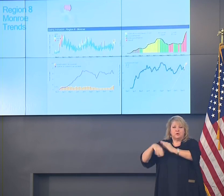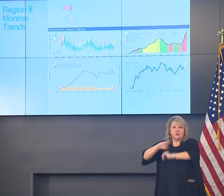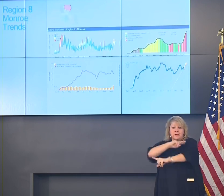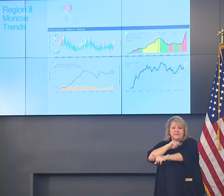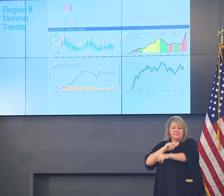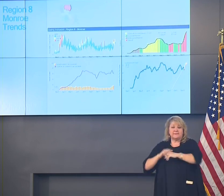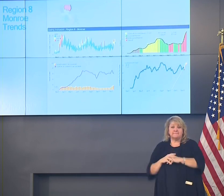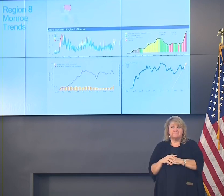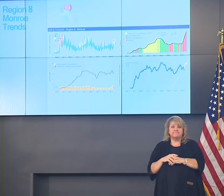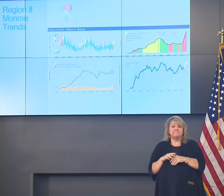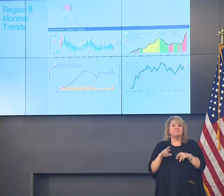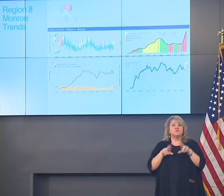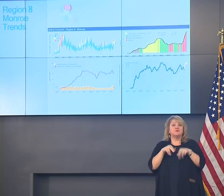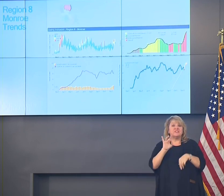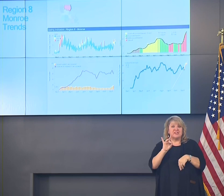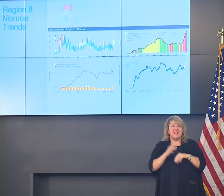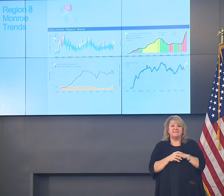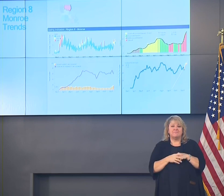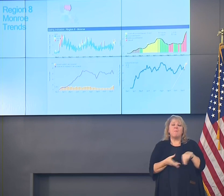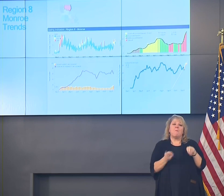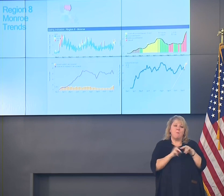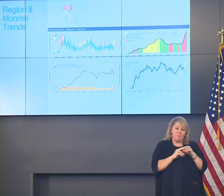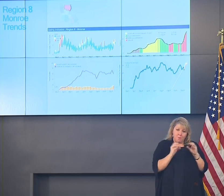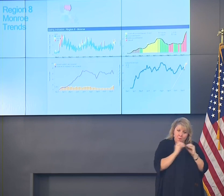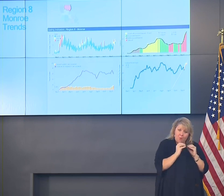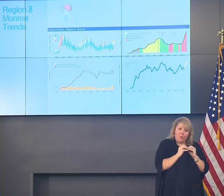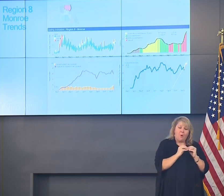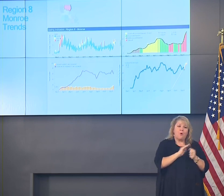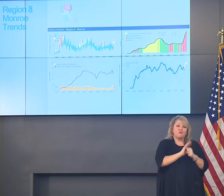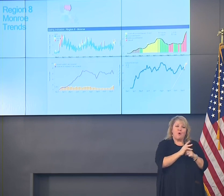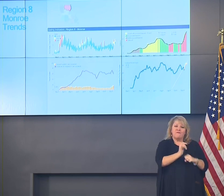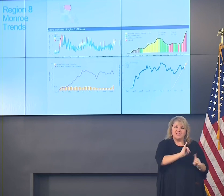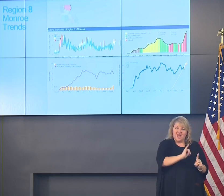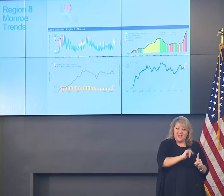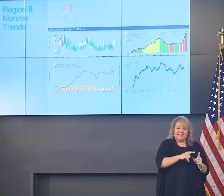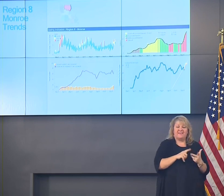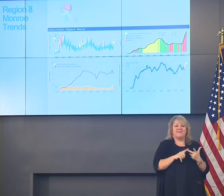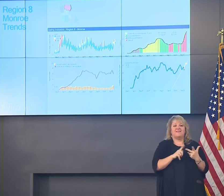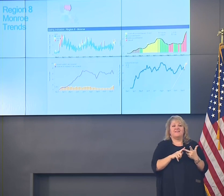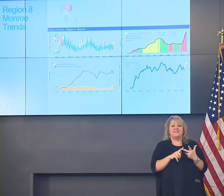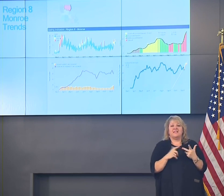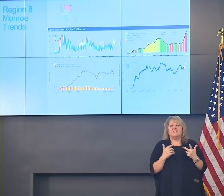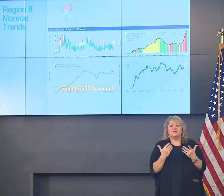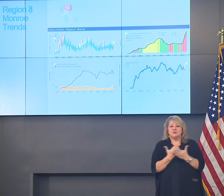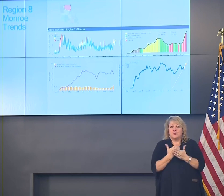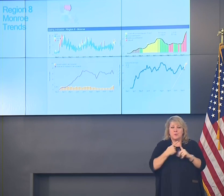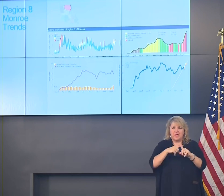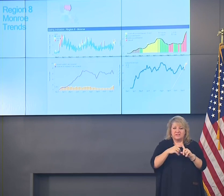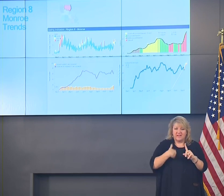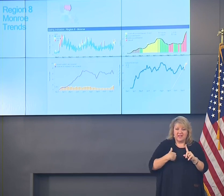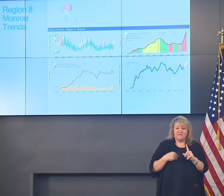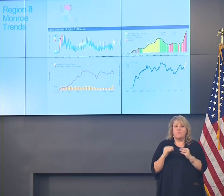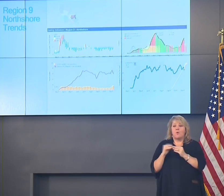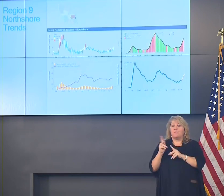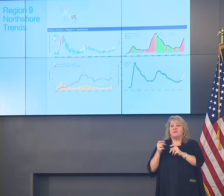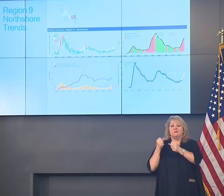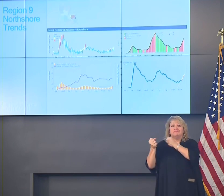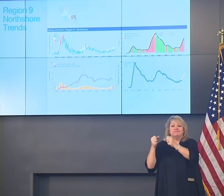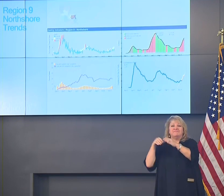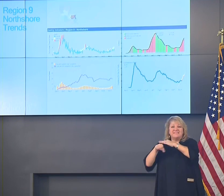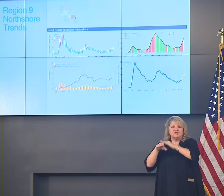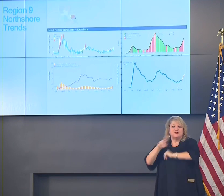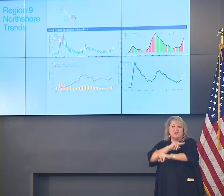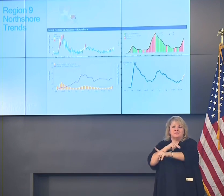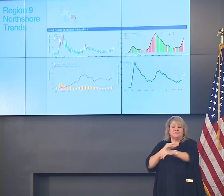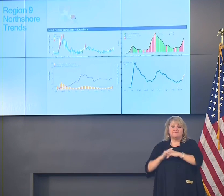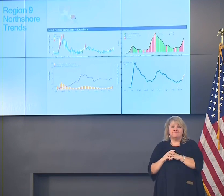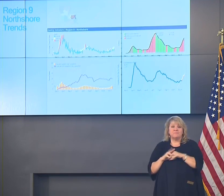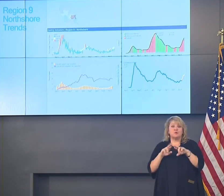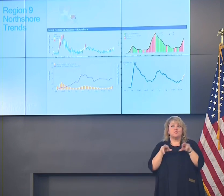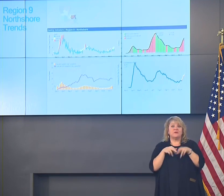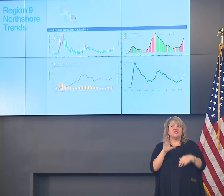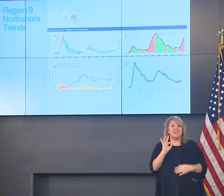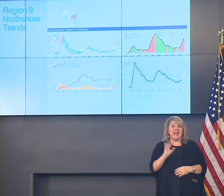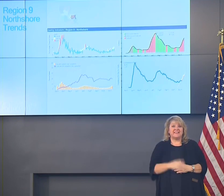again,